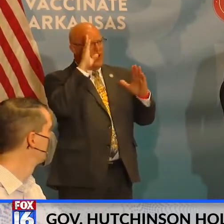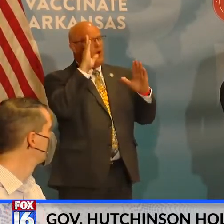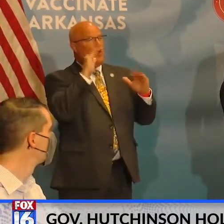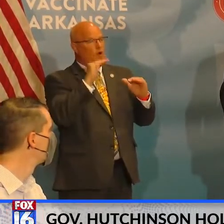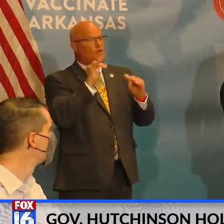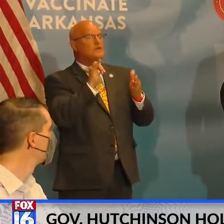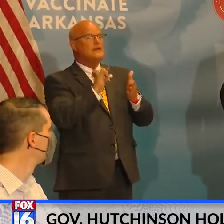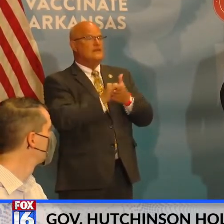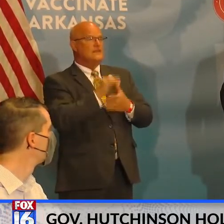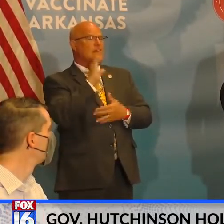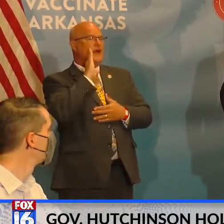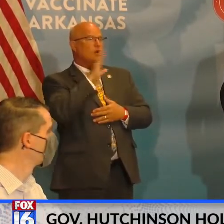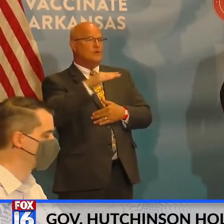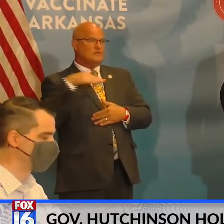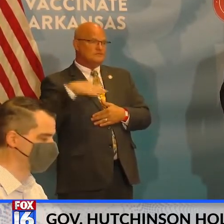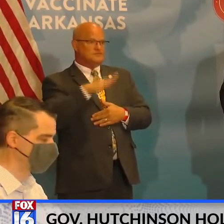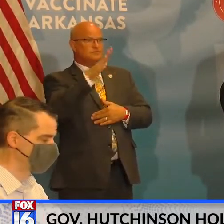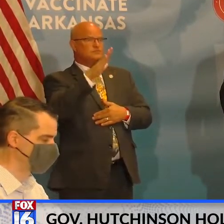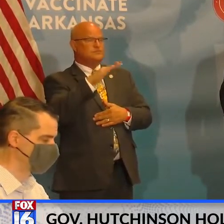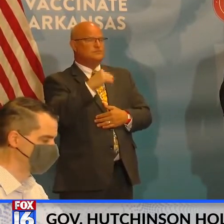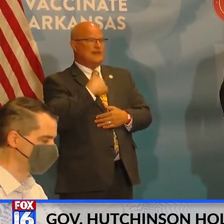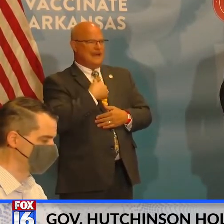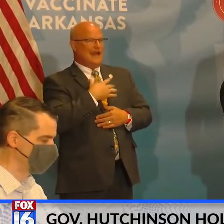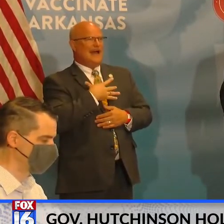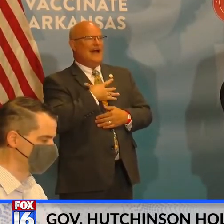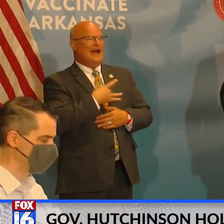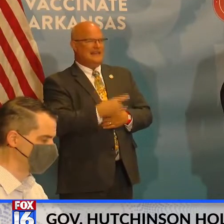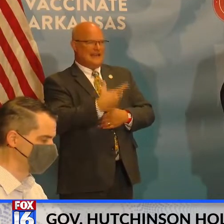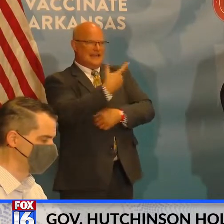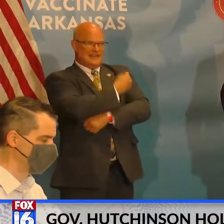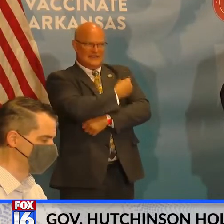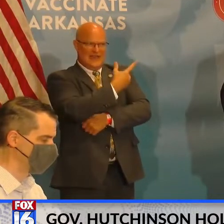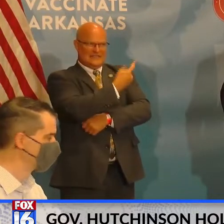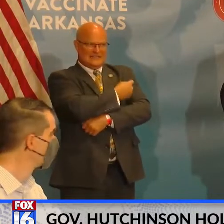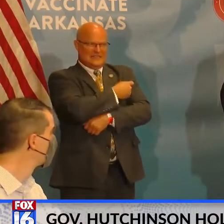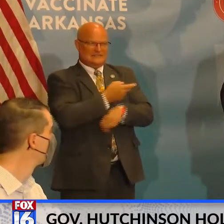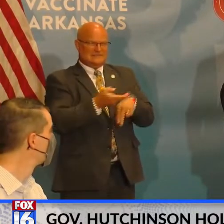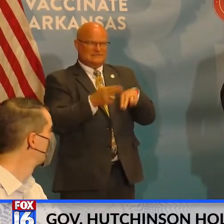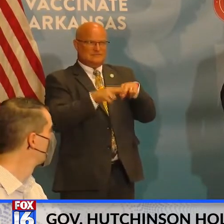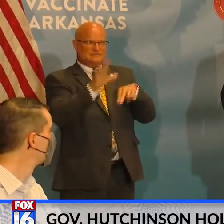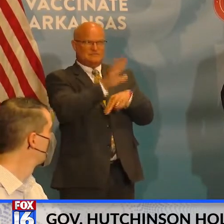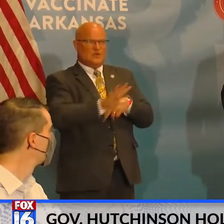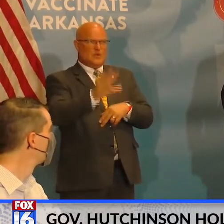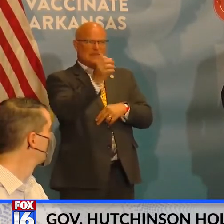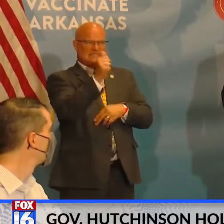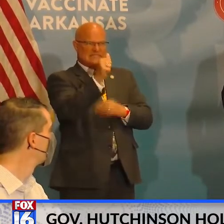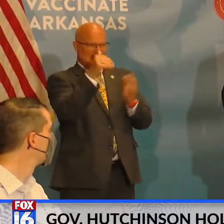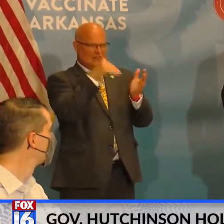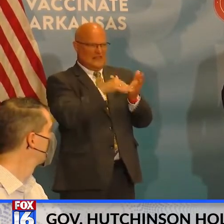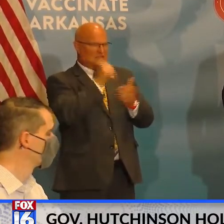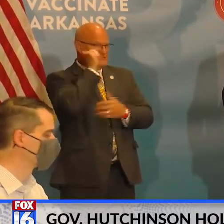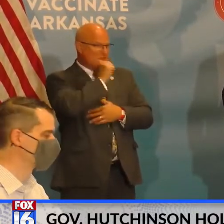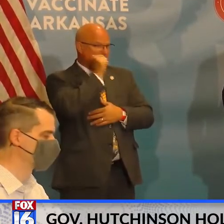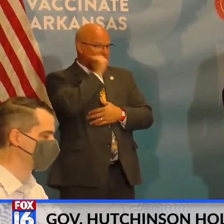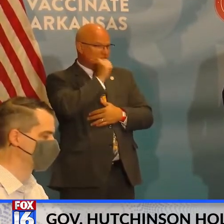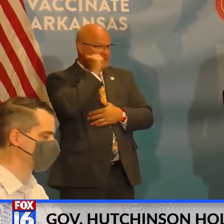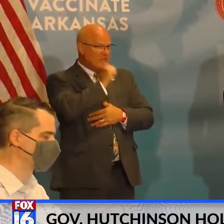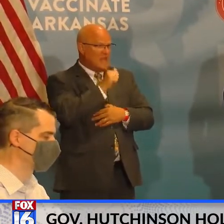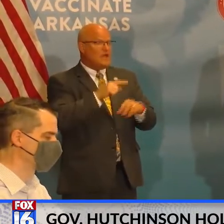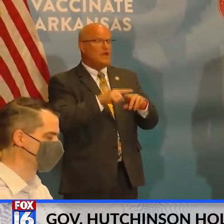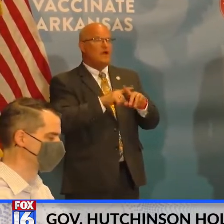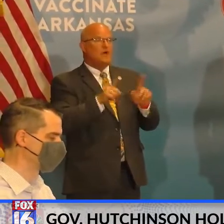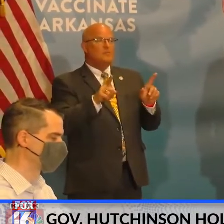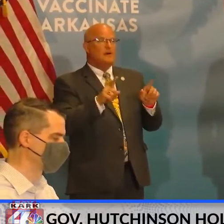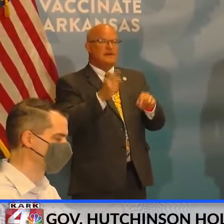that will kick back up because I like the vaccinations when they're around 10,000 a day. But it's hard to